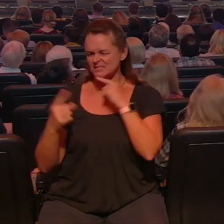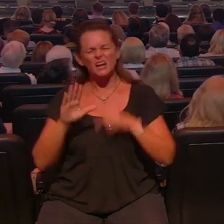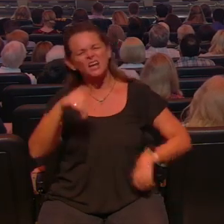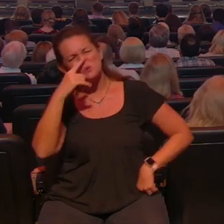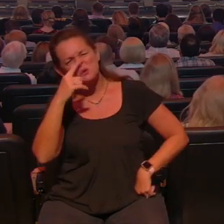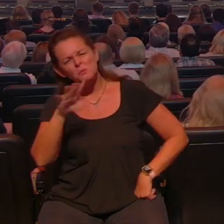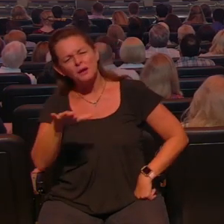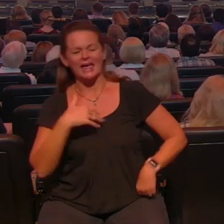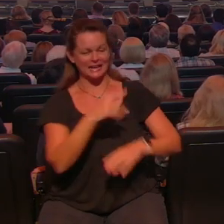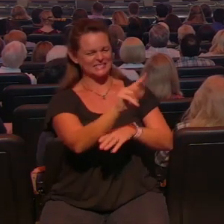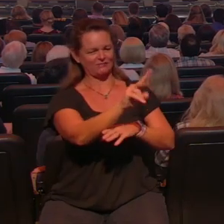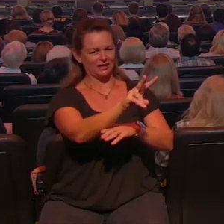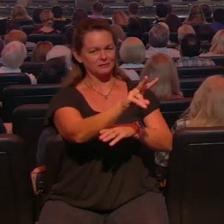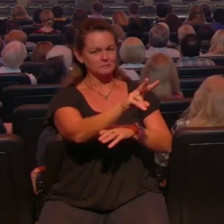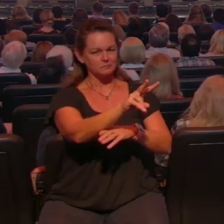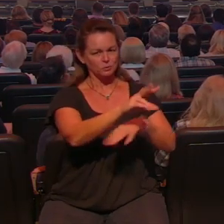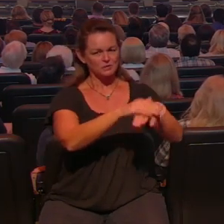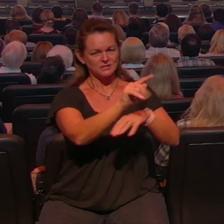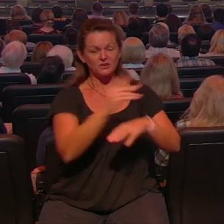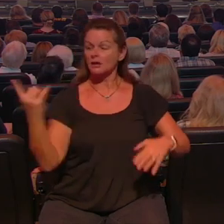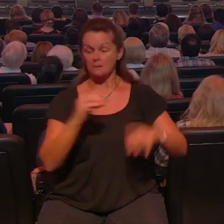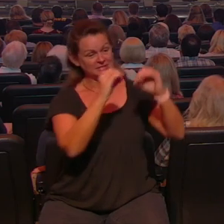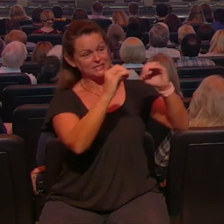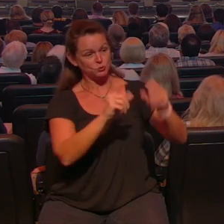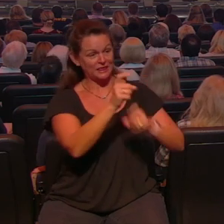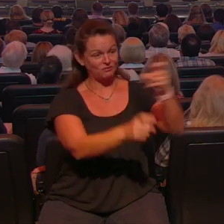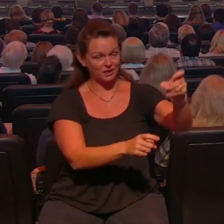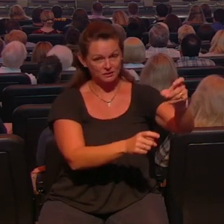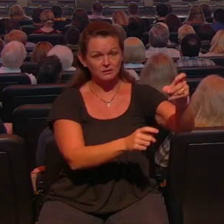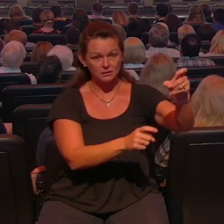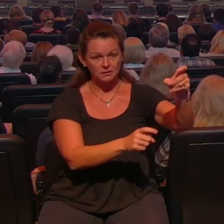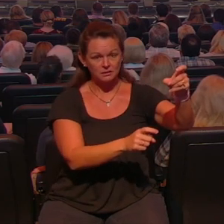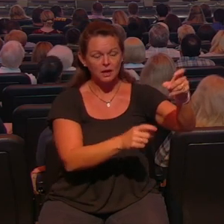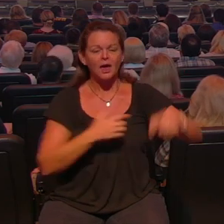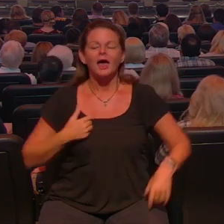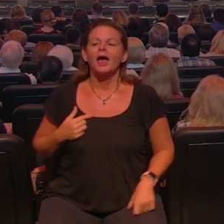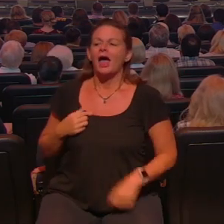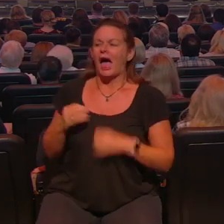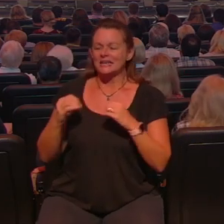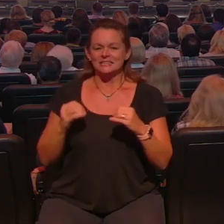a television program he said we come on the program and teach on giving because I teach that we get to give